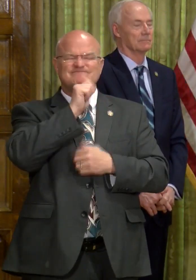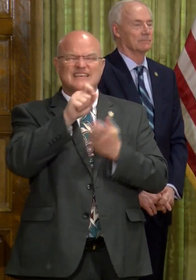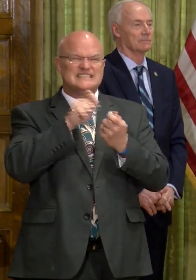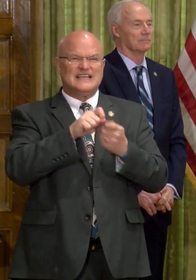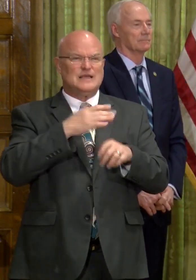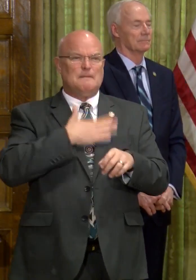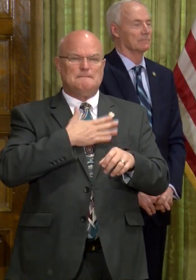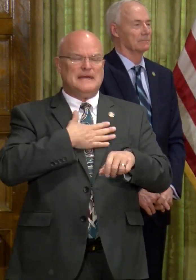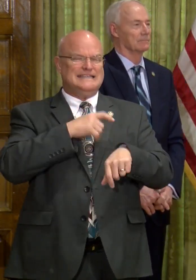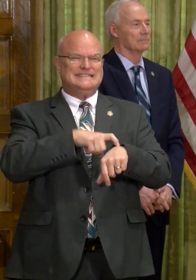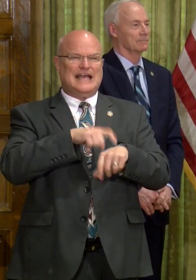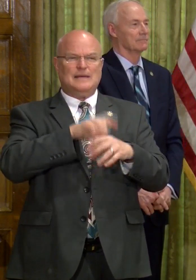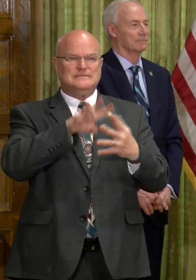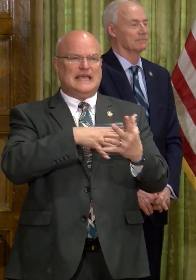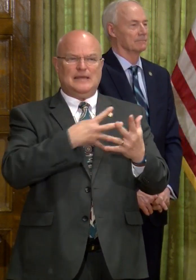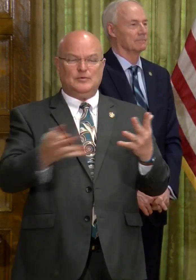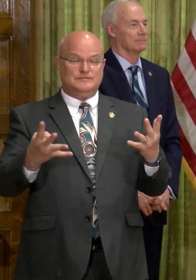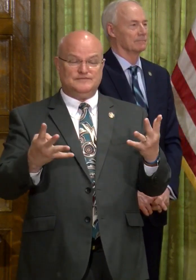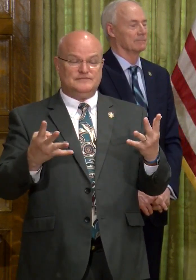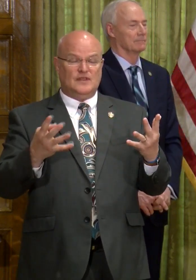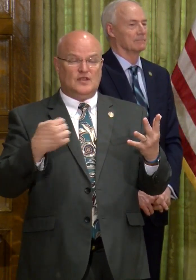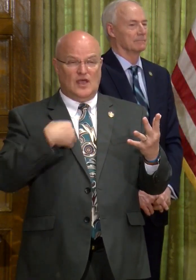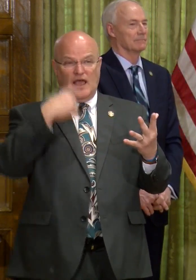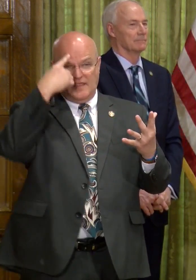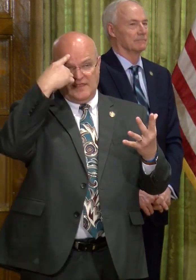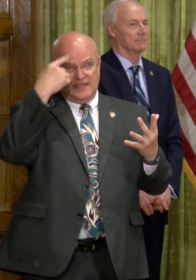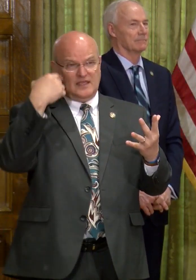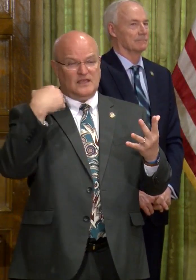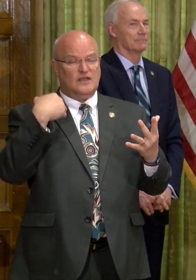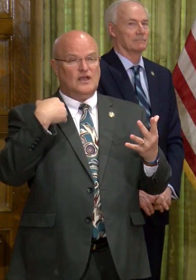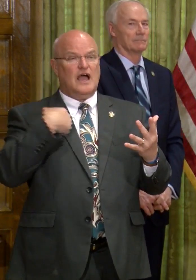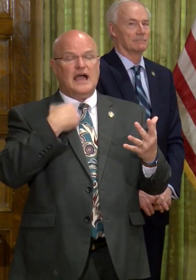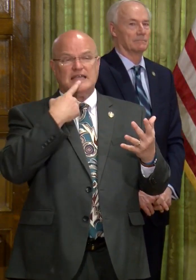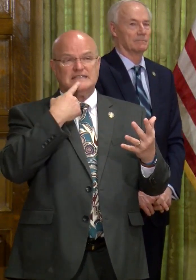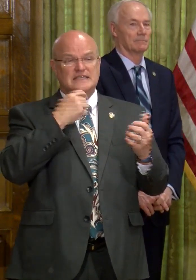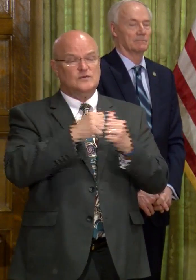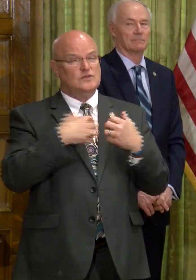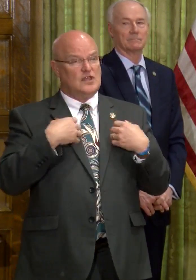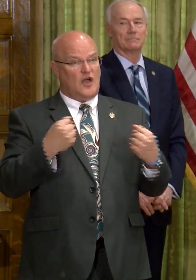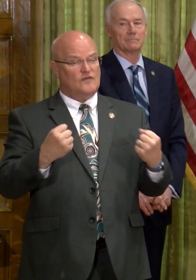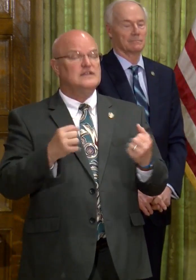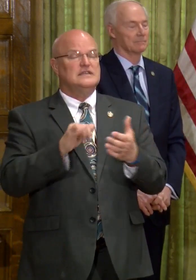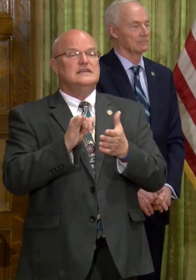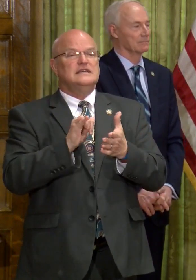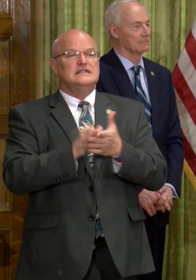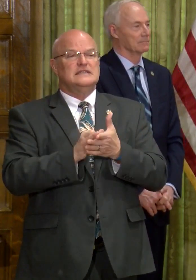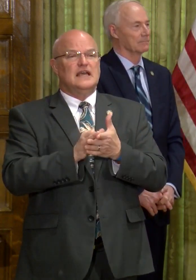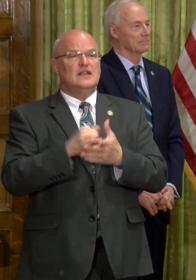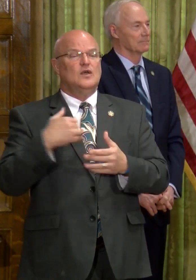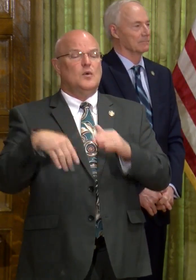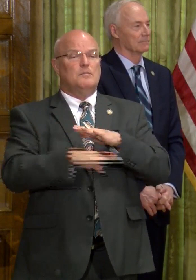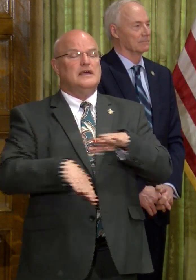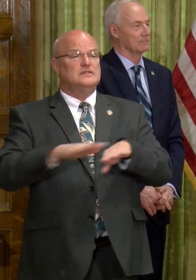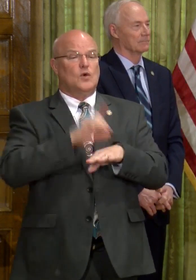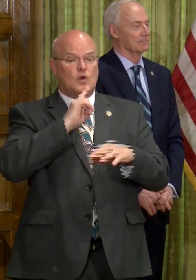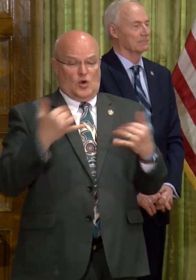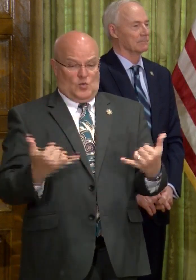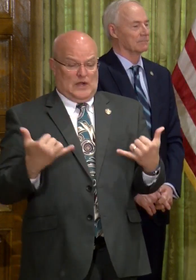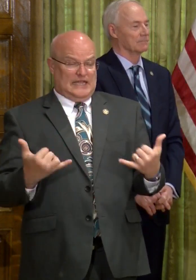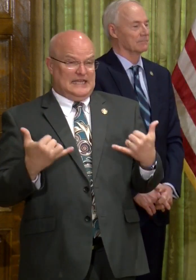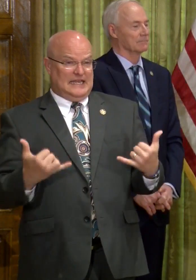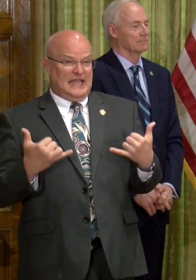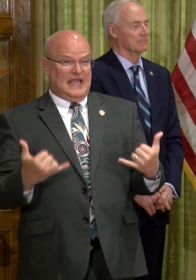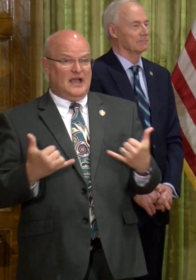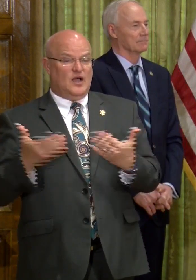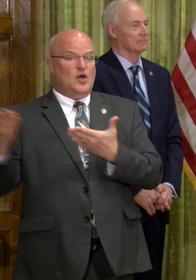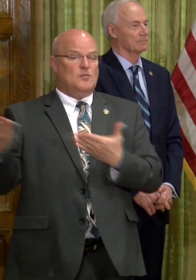exactly on my timetable. But, um, I think we need- I think I can say with confidence that we're- based on where we are right now,